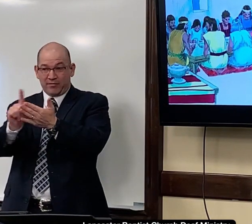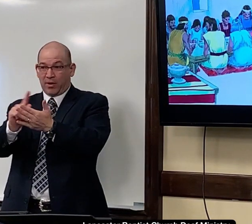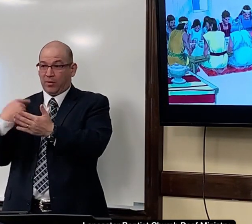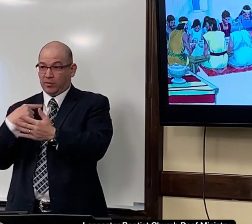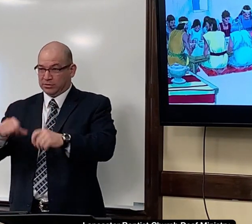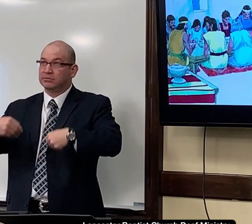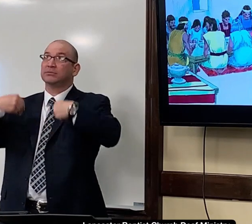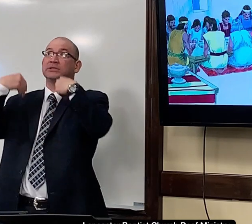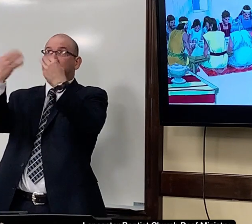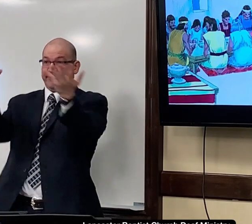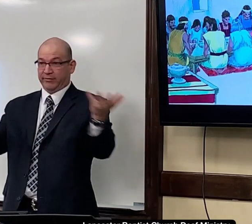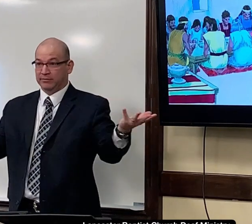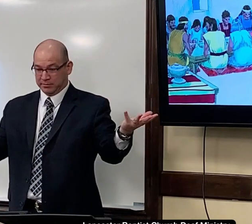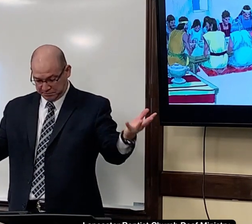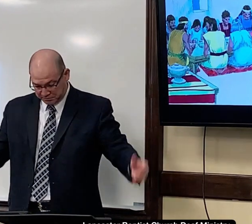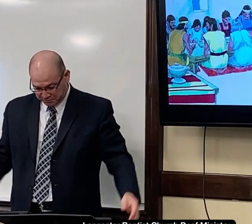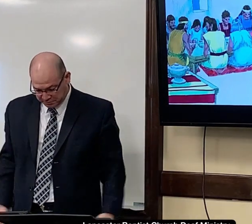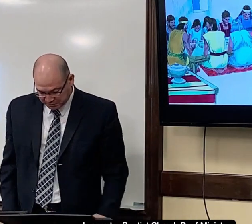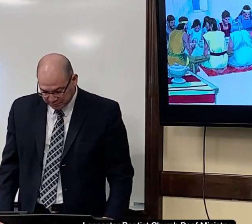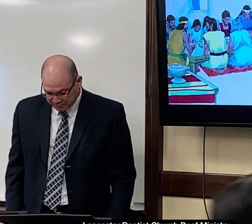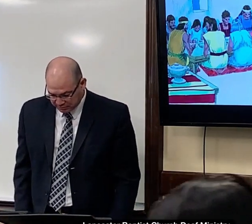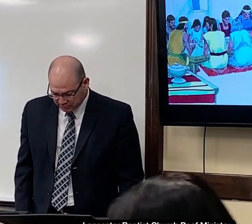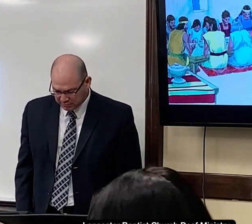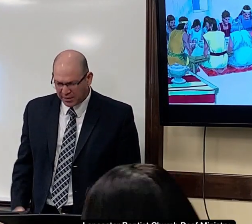So, we gather every week. And we are to give money.